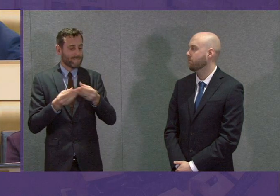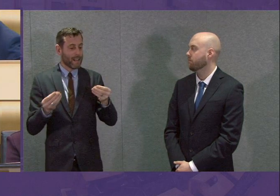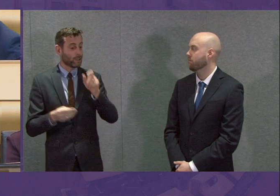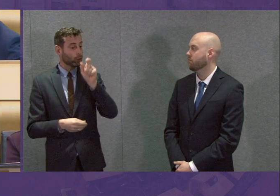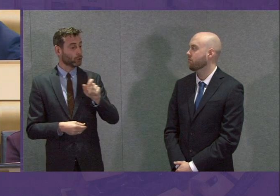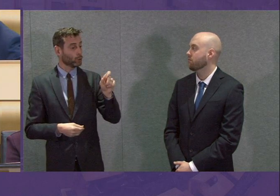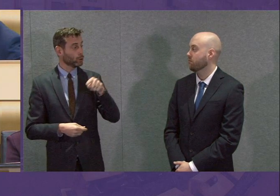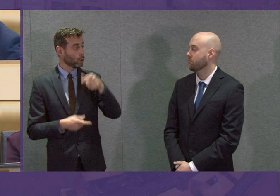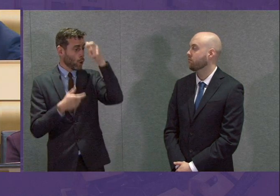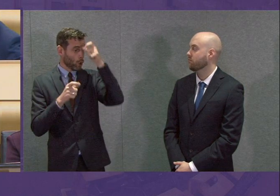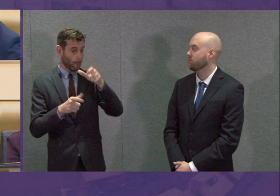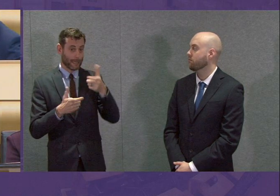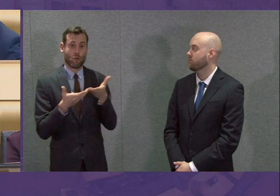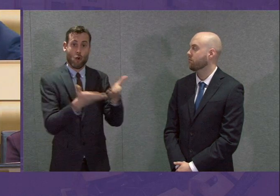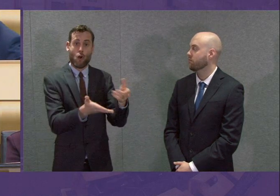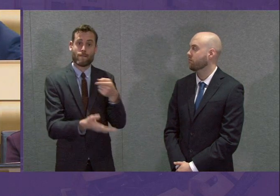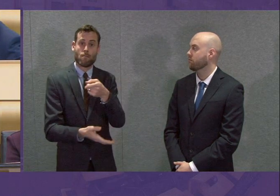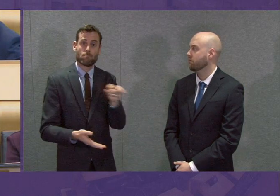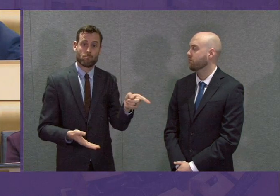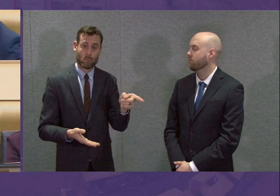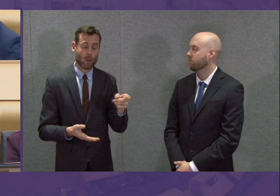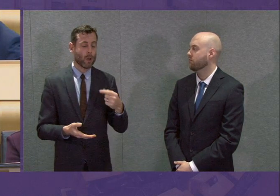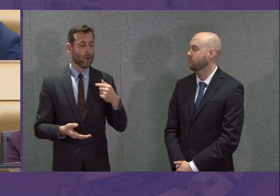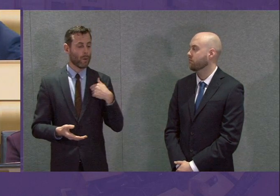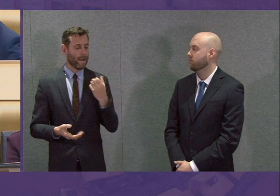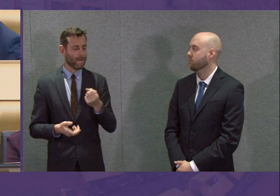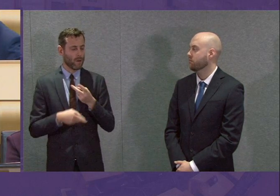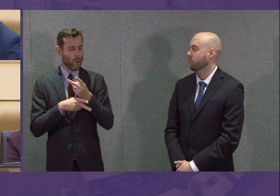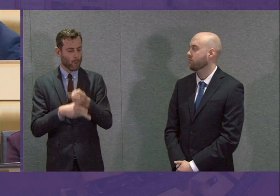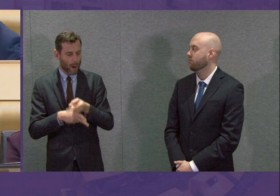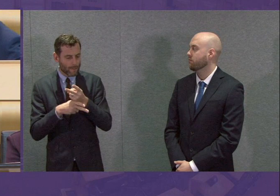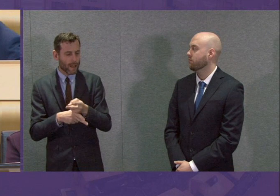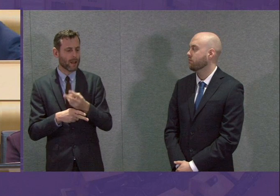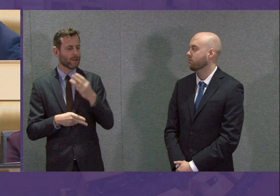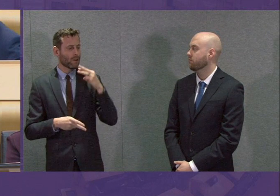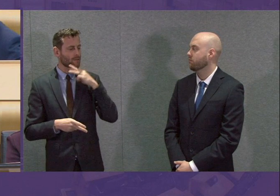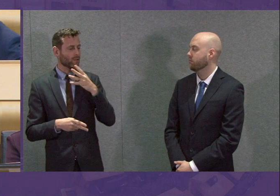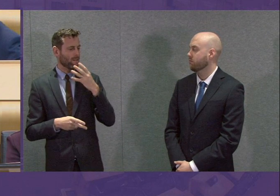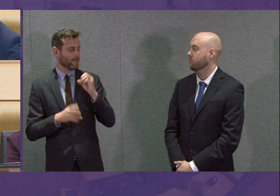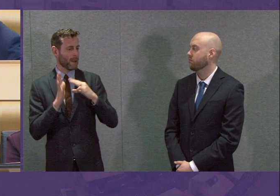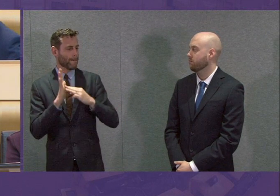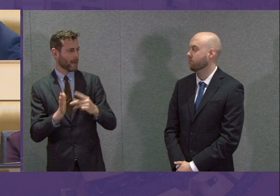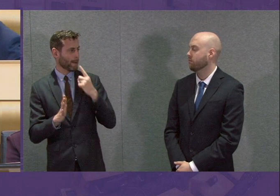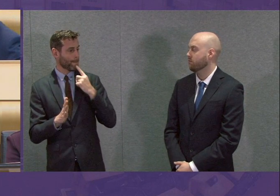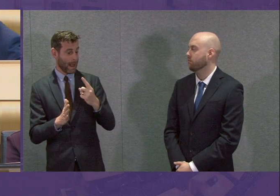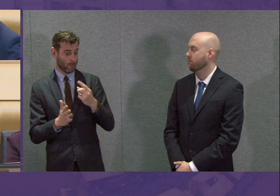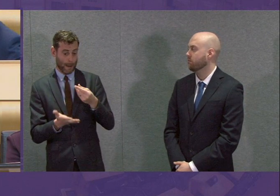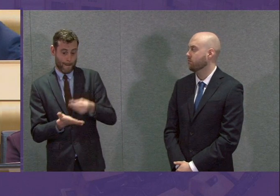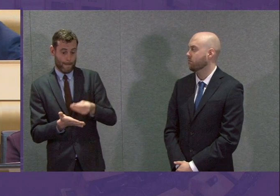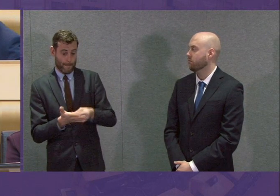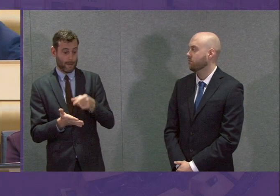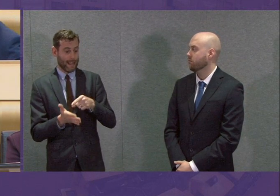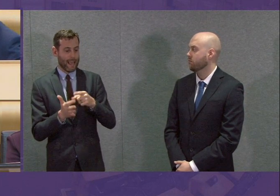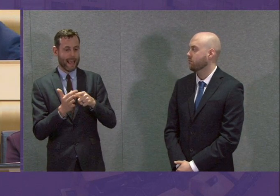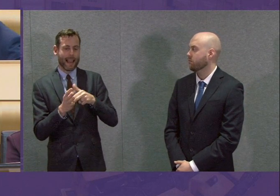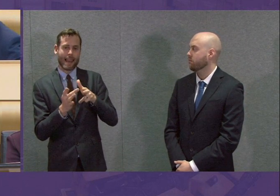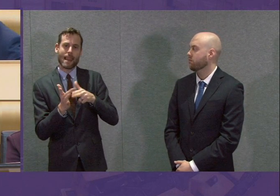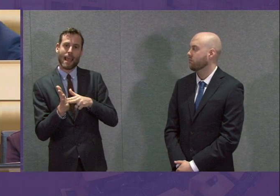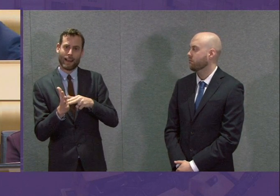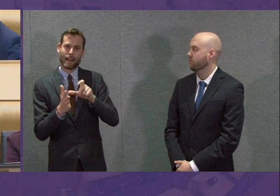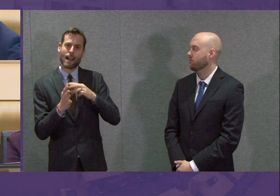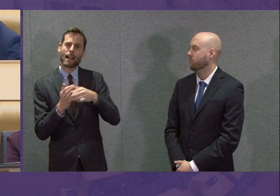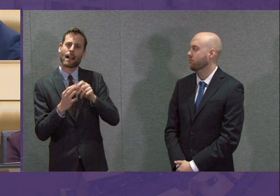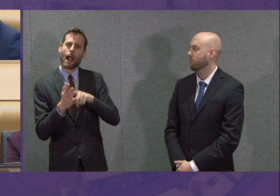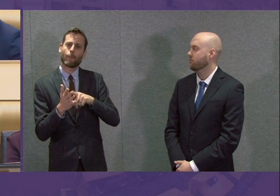Our Welfare and Wellbeing package, the £358 million package that Aileen Campbell outlined yesterday, is all about